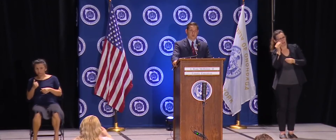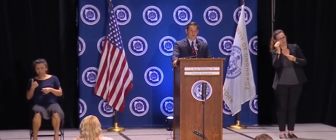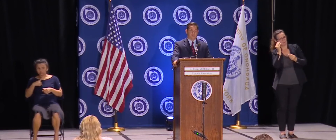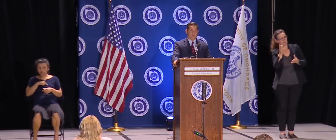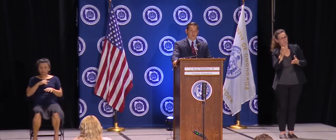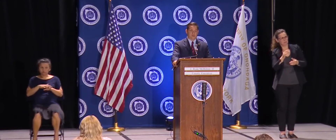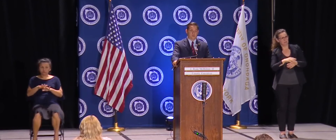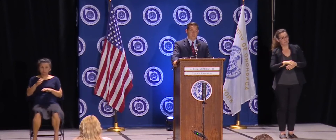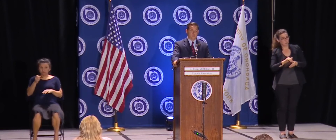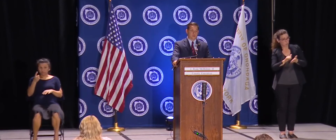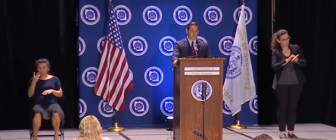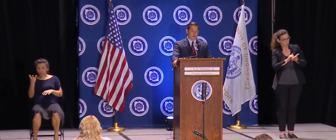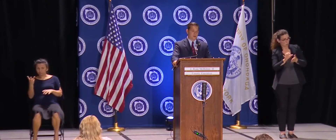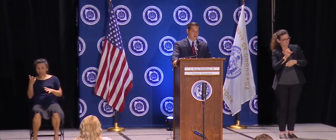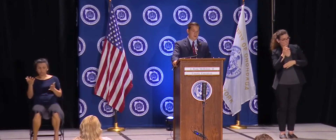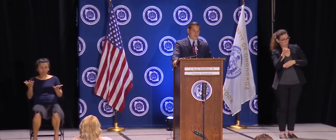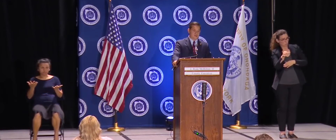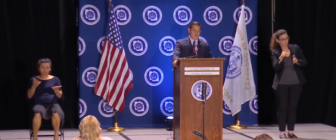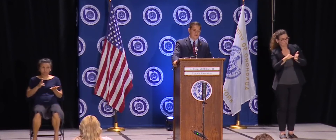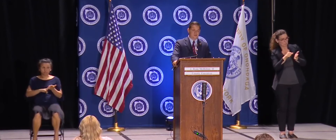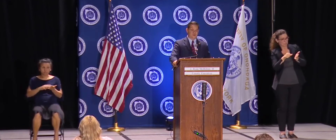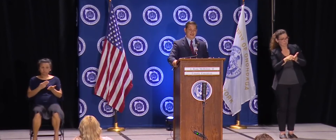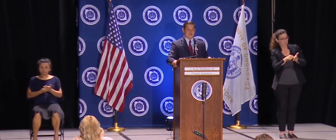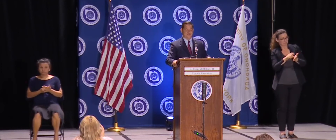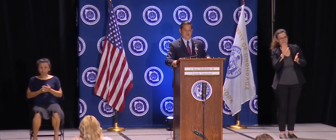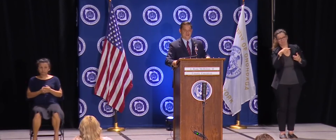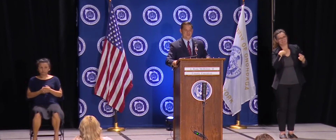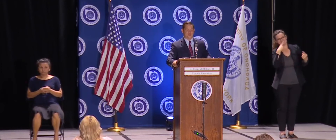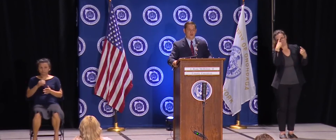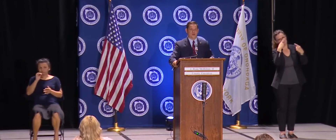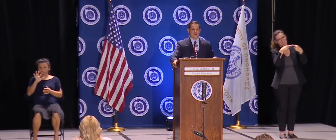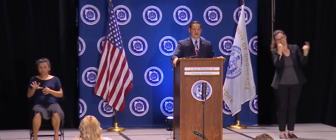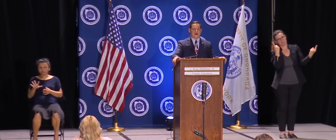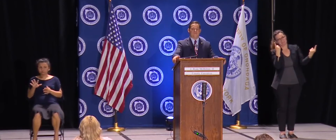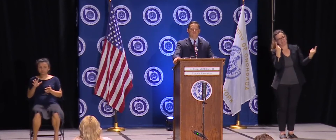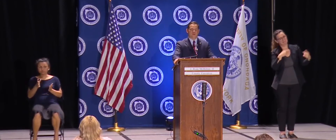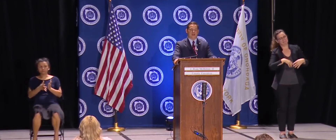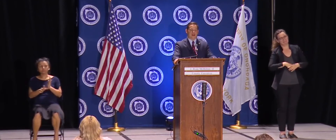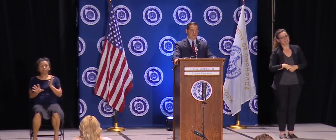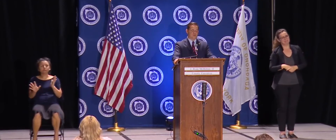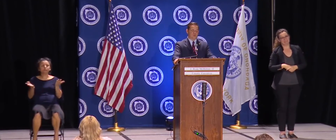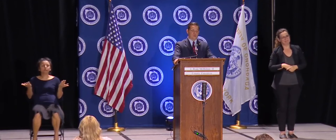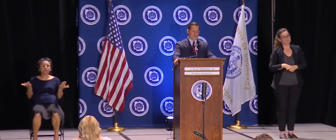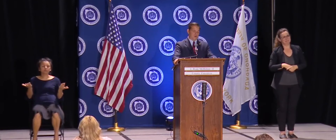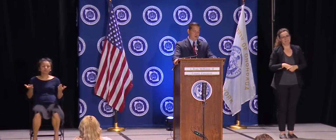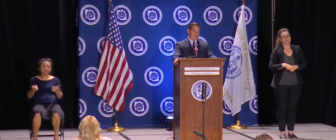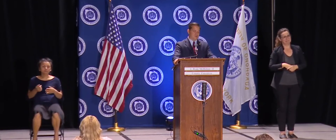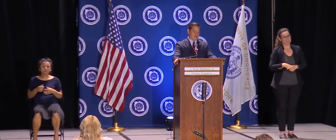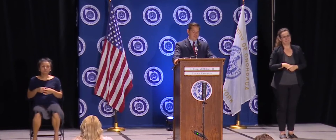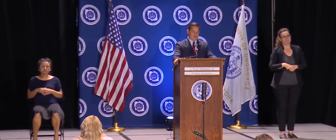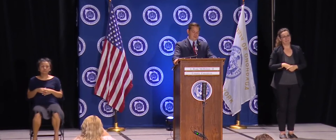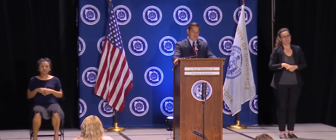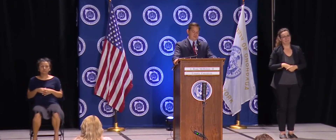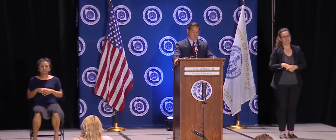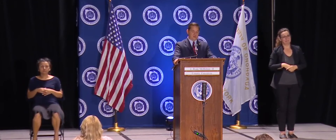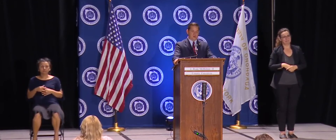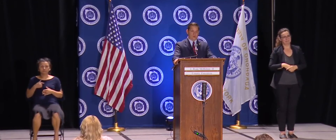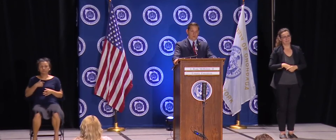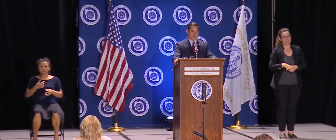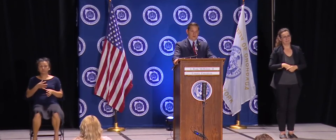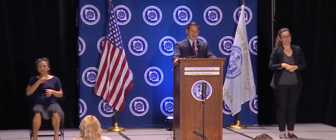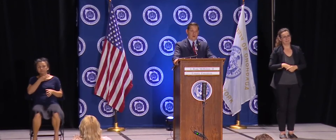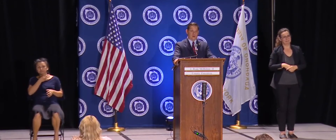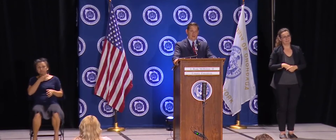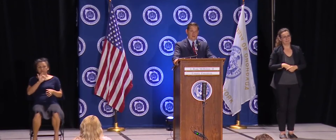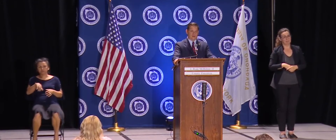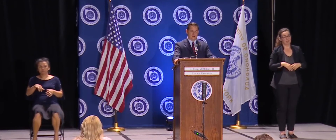dispute the New York forward page to begin with. But to continue to answer your question, though, without question, Oswego